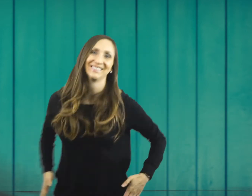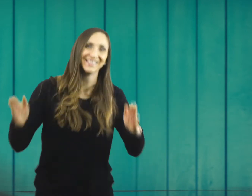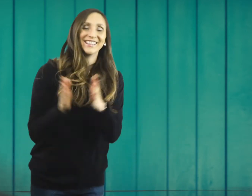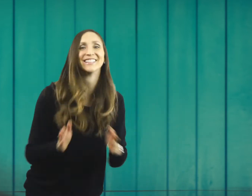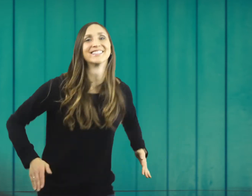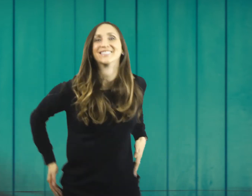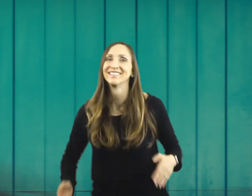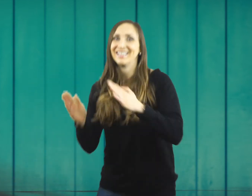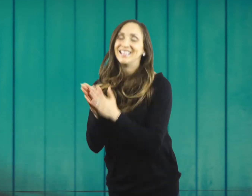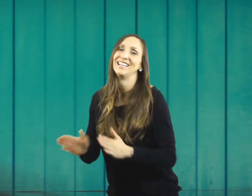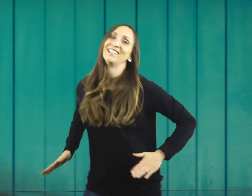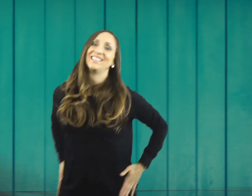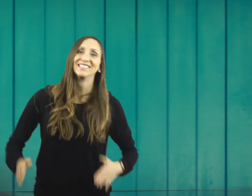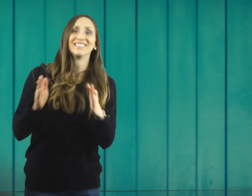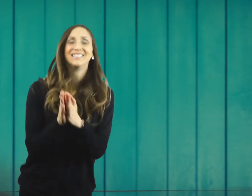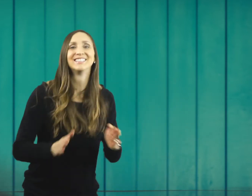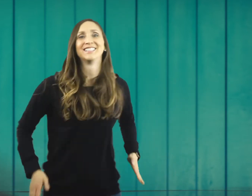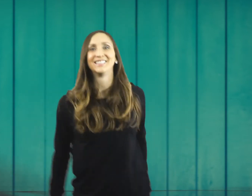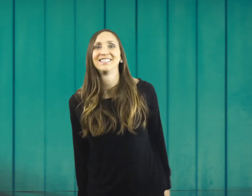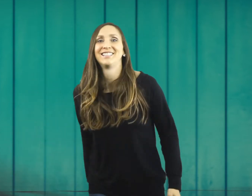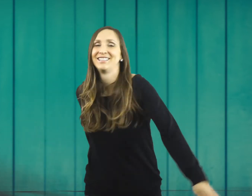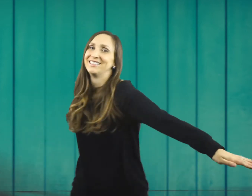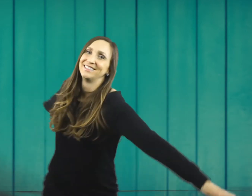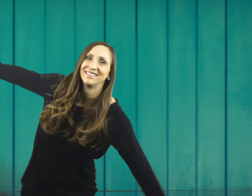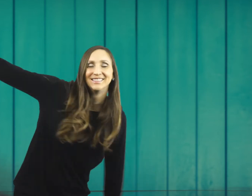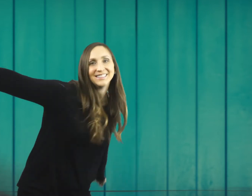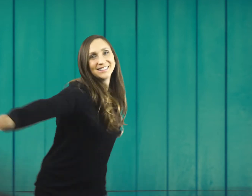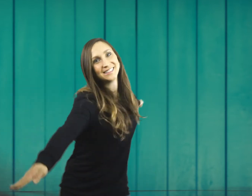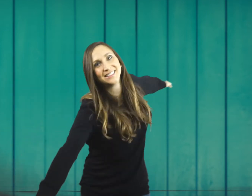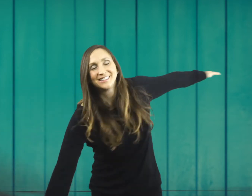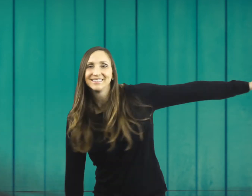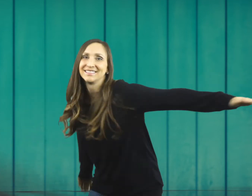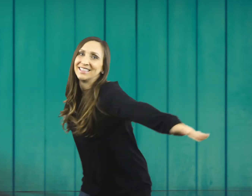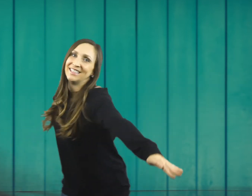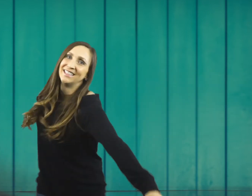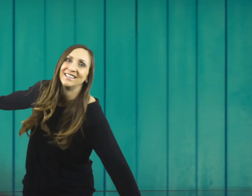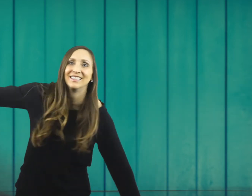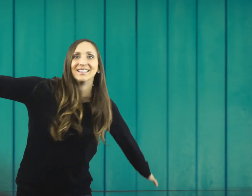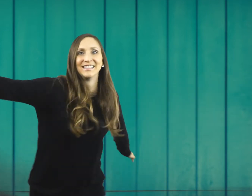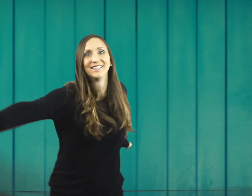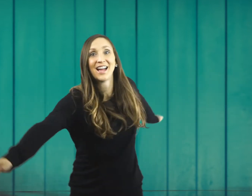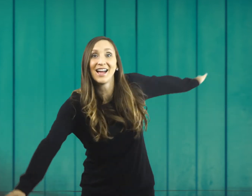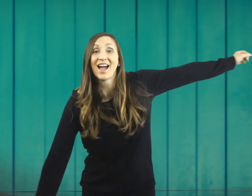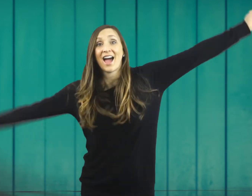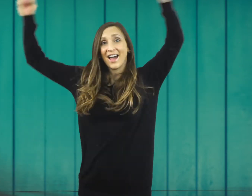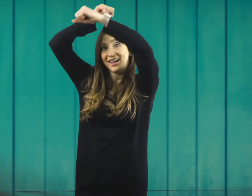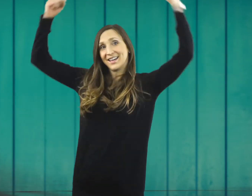I can fly around like a superhero, but know I'm strong because God loves